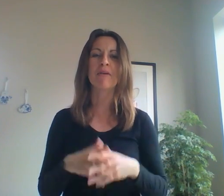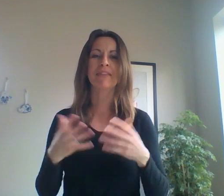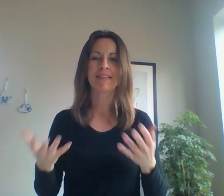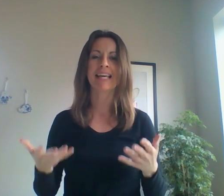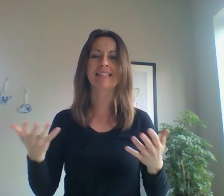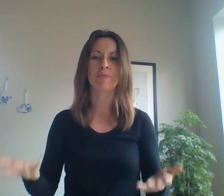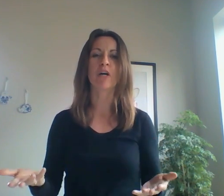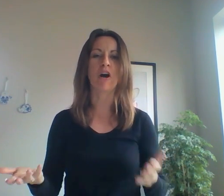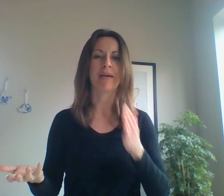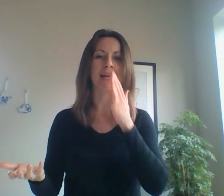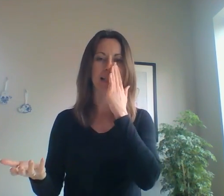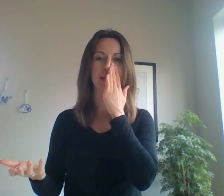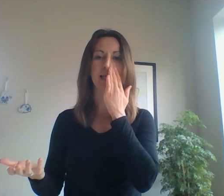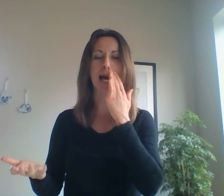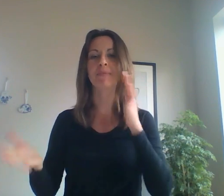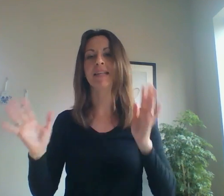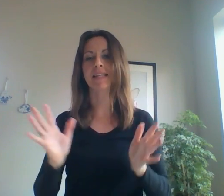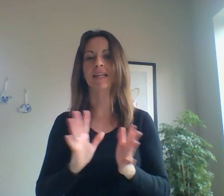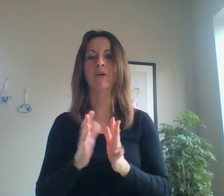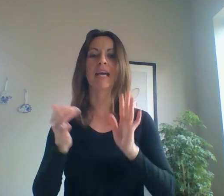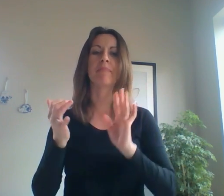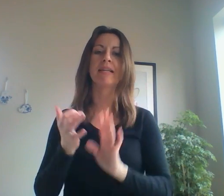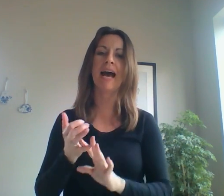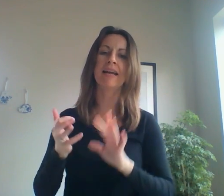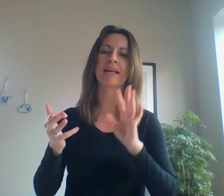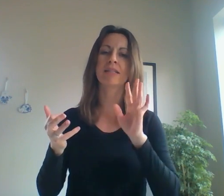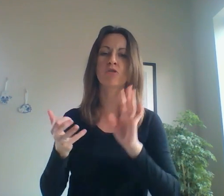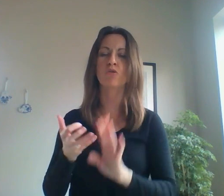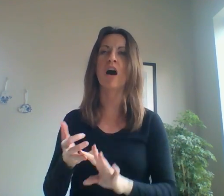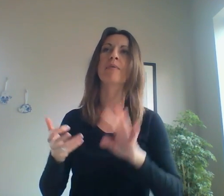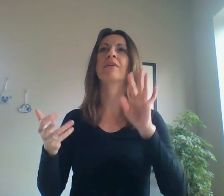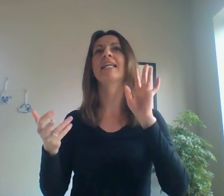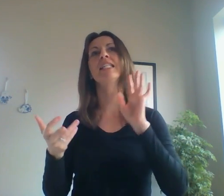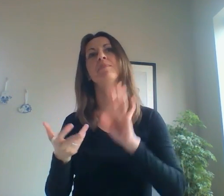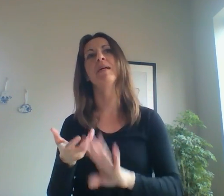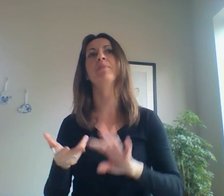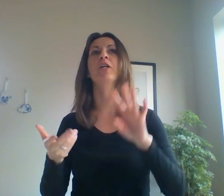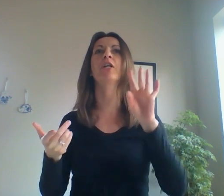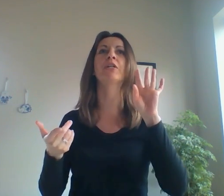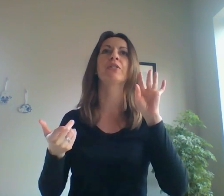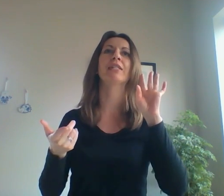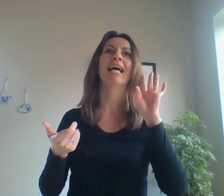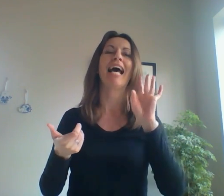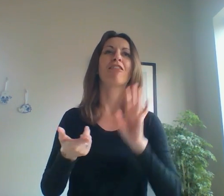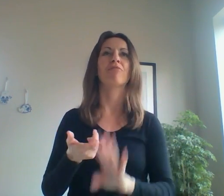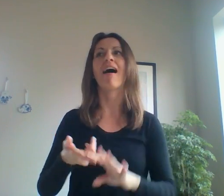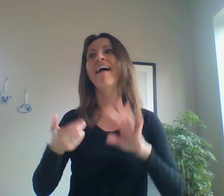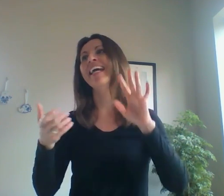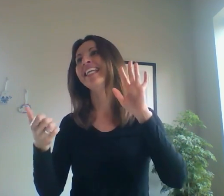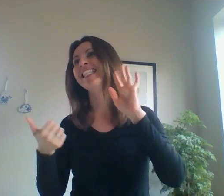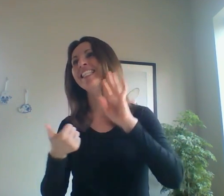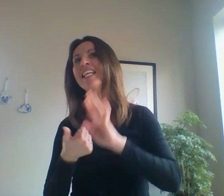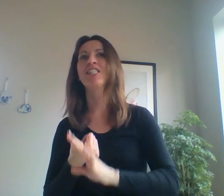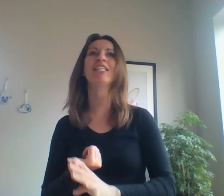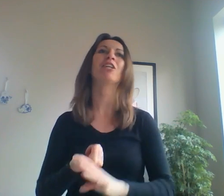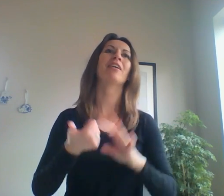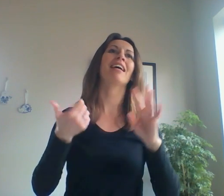of the things that were on my list. And I'm thinking, okay, bananas, strawberries, peppers, rice, cereal,